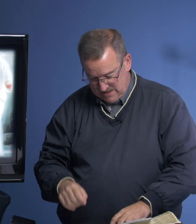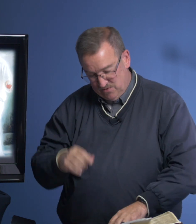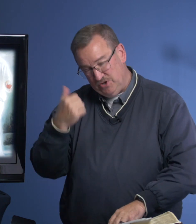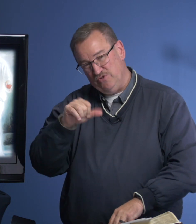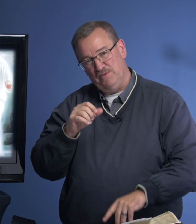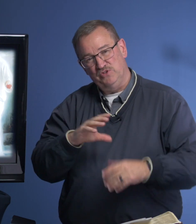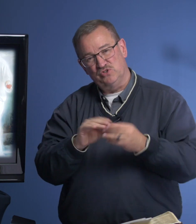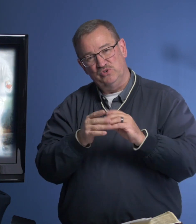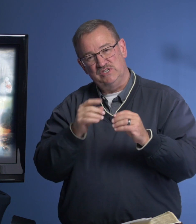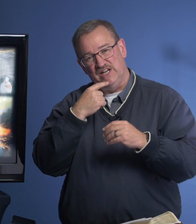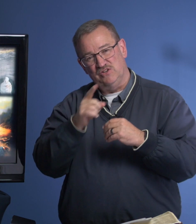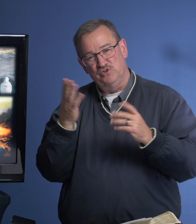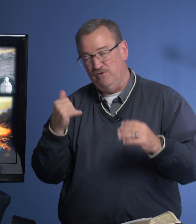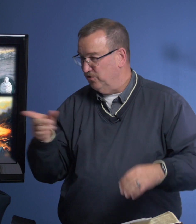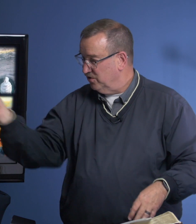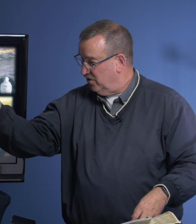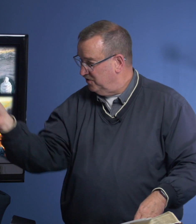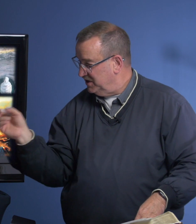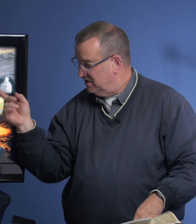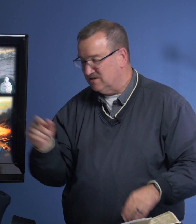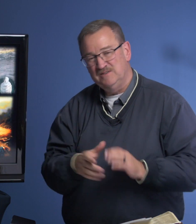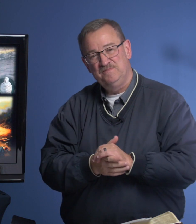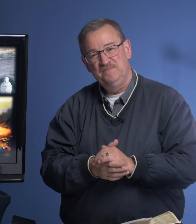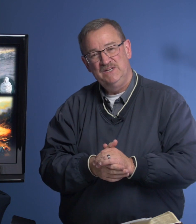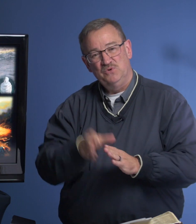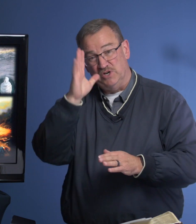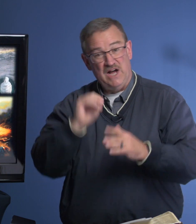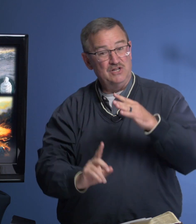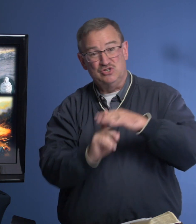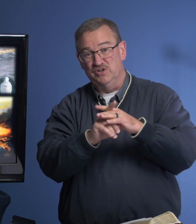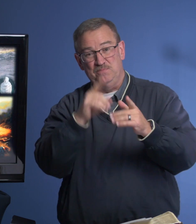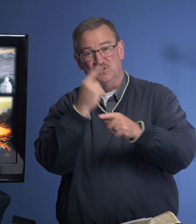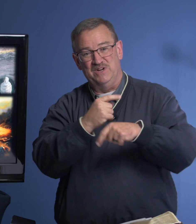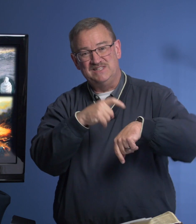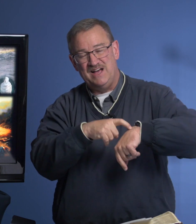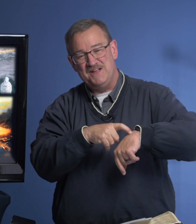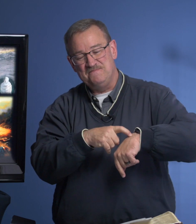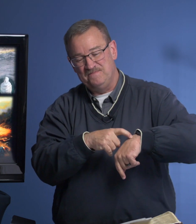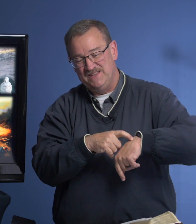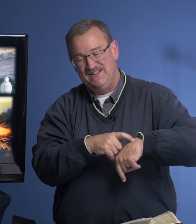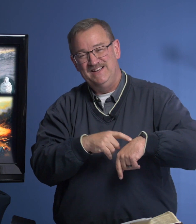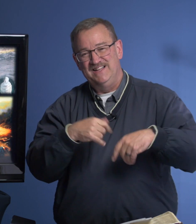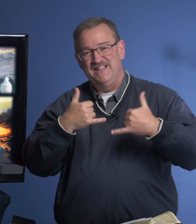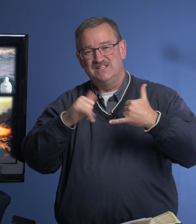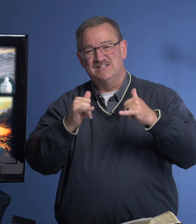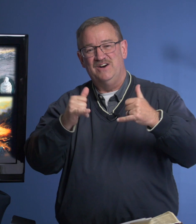Well, do you remember the stories that I told you before, all of these, where God showed up at the right time? That's still